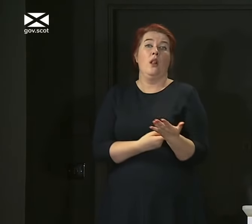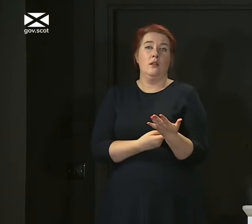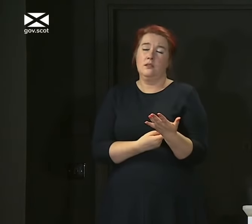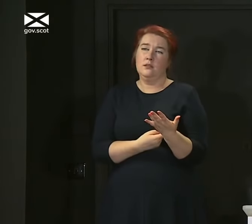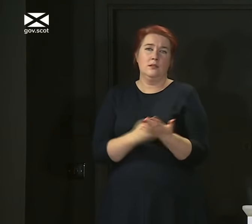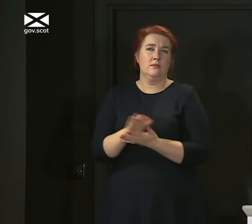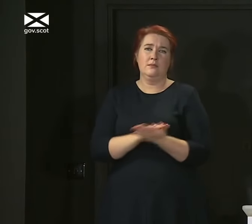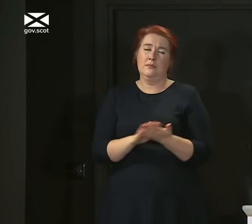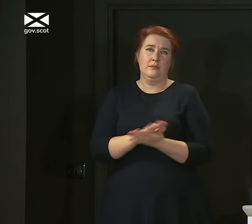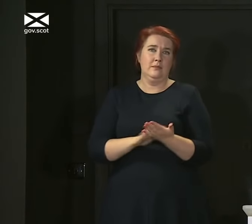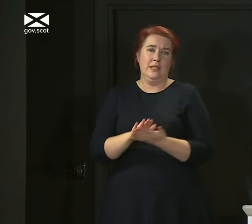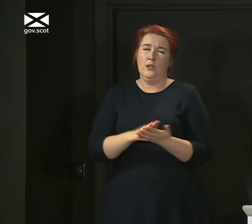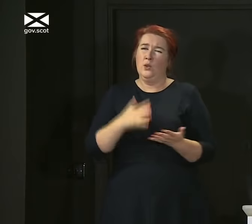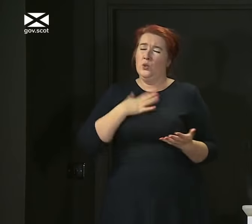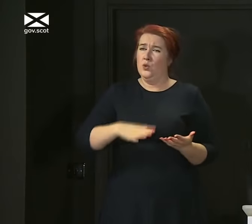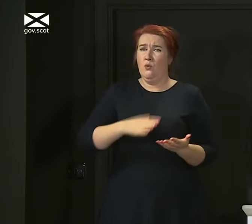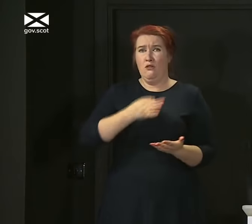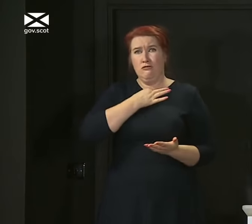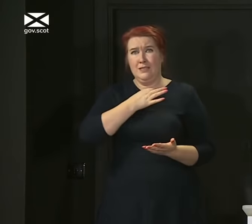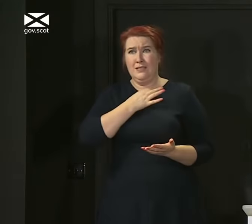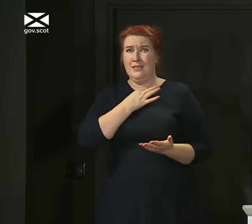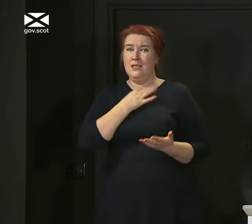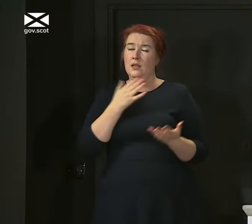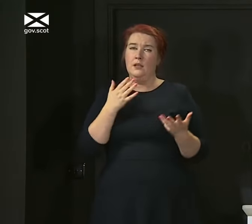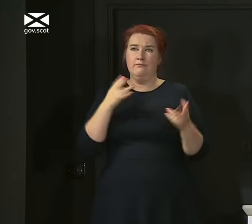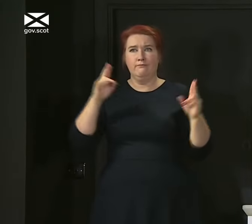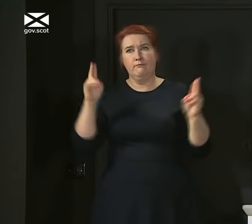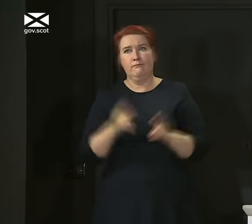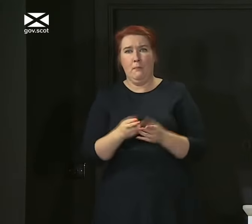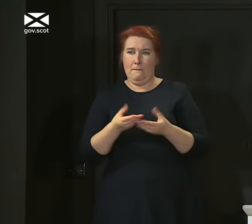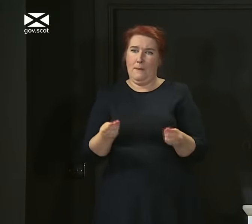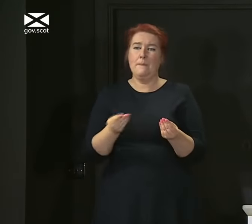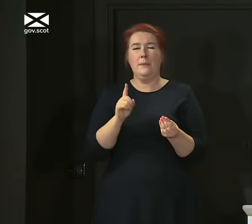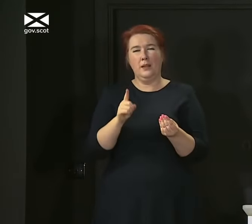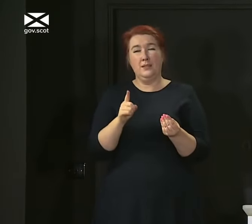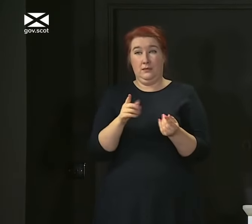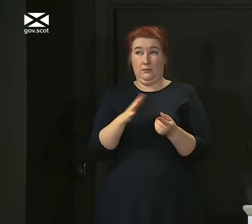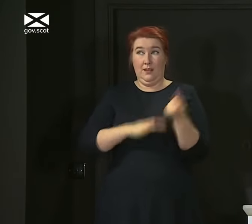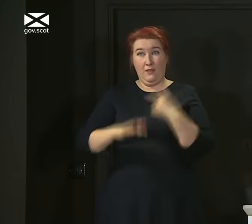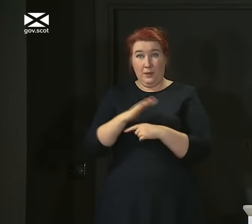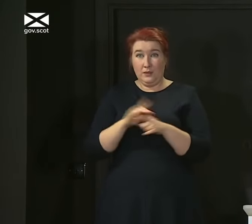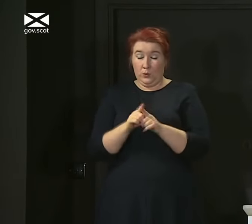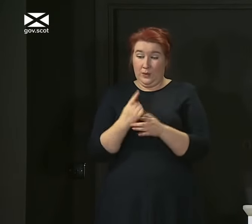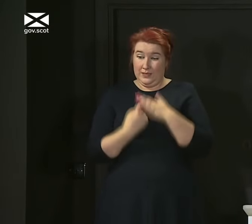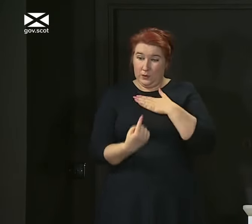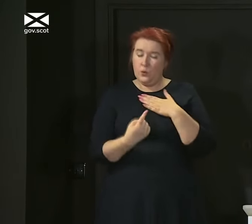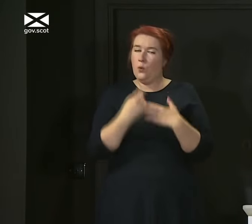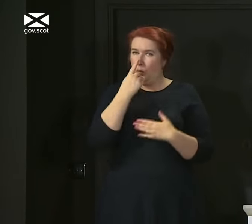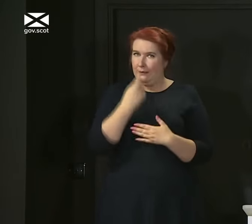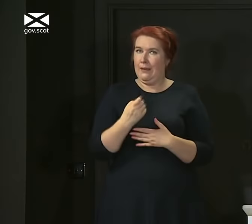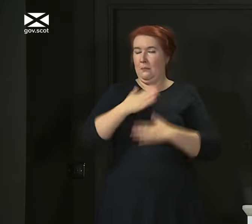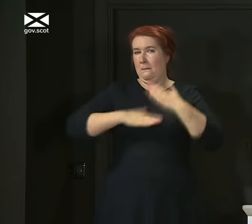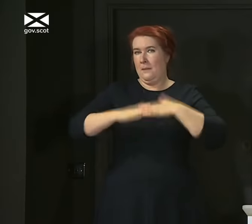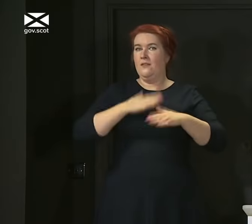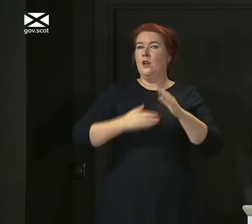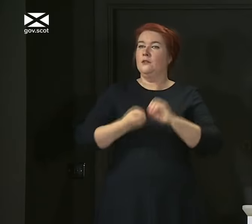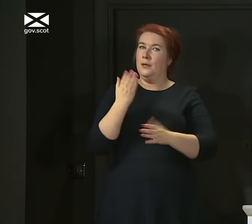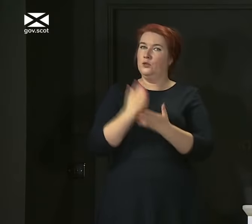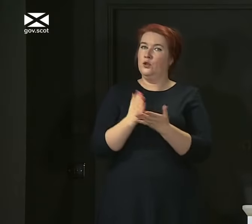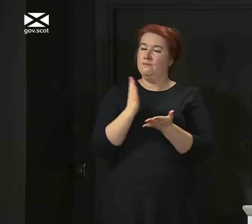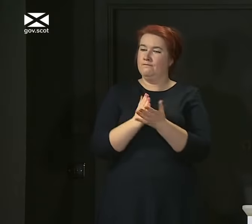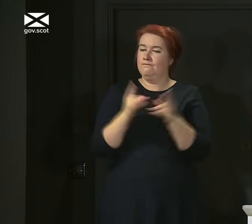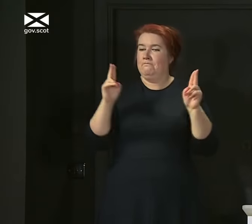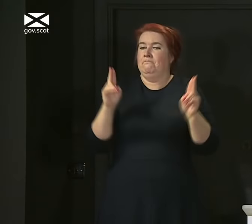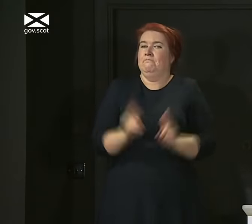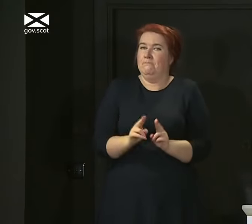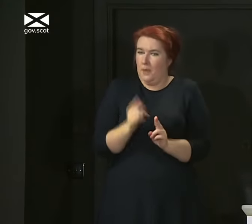the risks of our infectious virus away completely. But collectively and individually, we can act to make sure we are minimising the